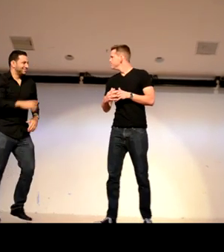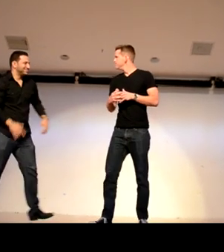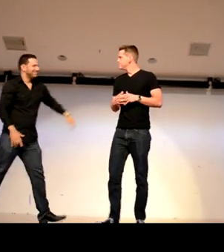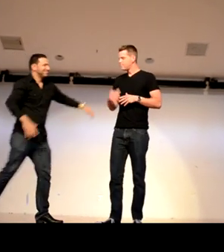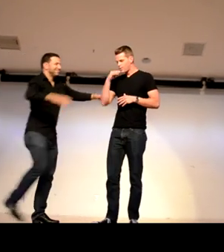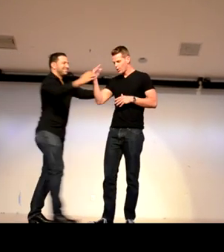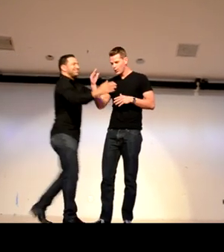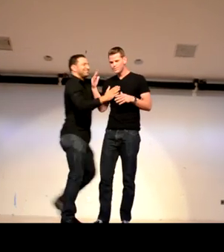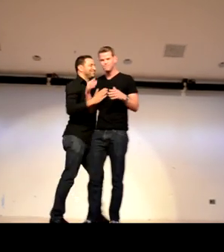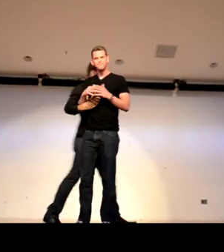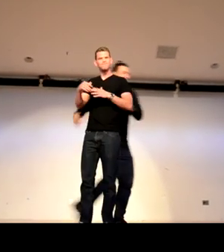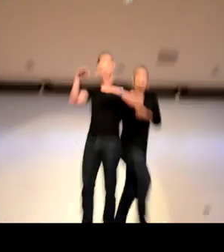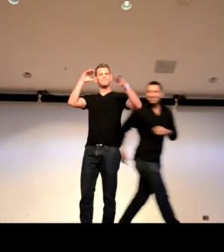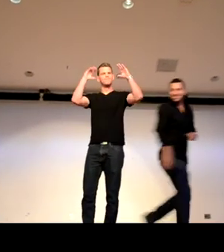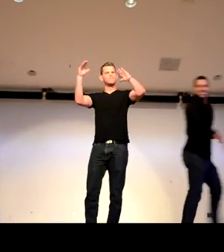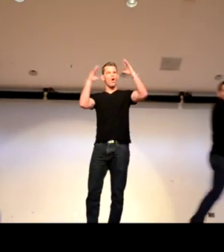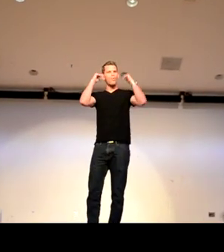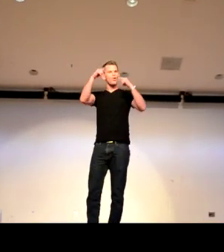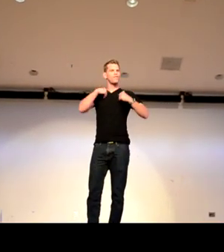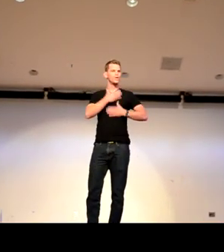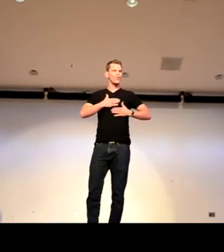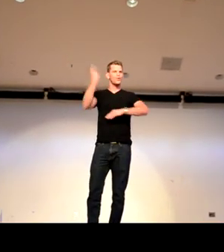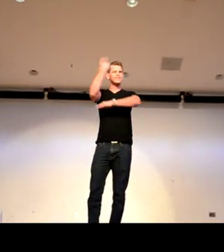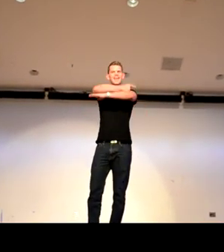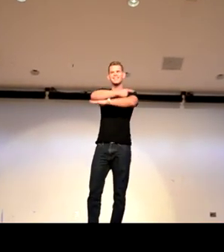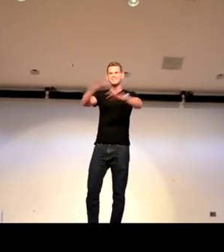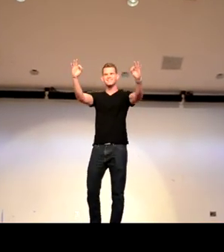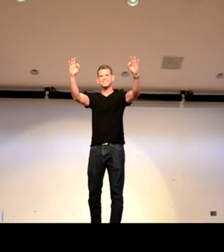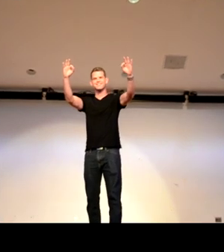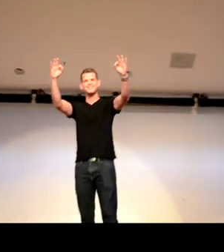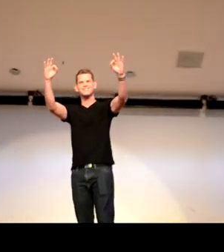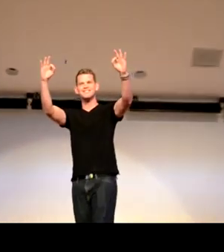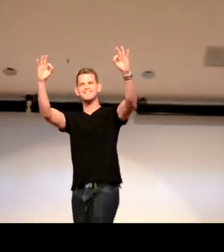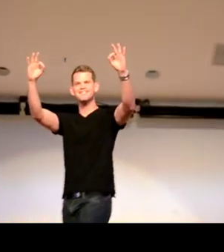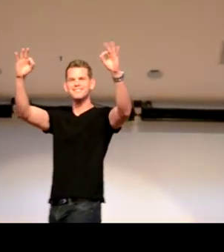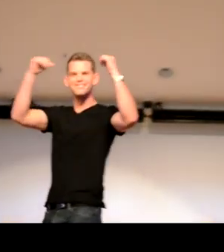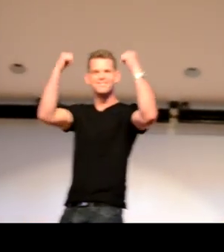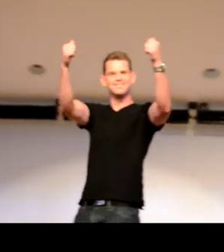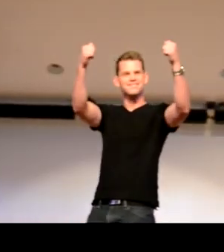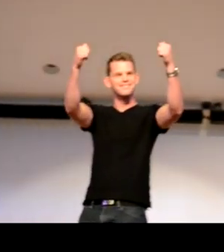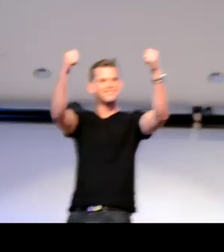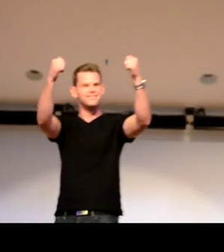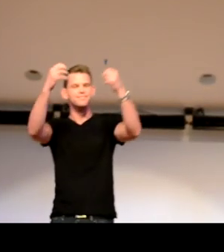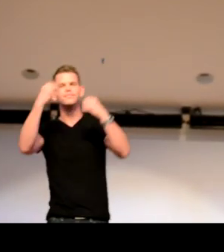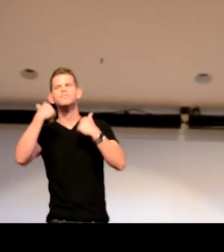Good luck. Okay, thank you. Hello. Hope you've enjoyed your day. Okay. All right.